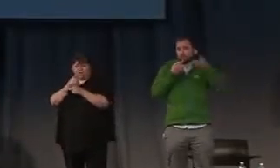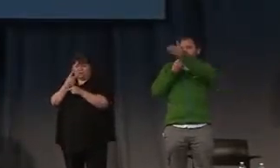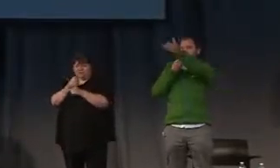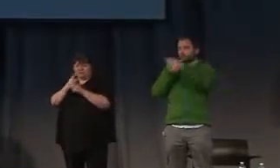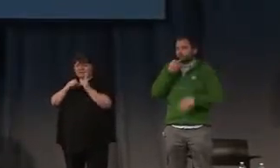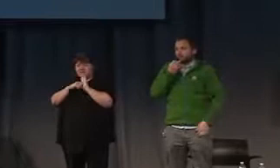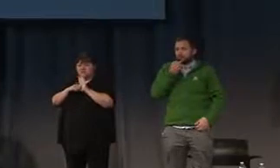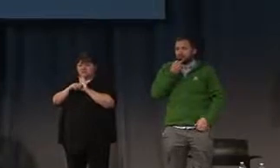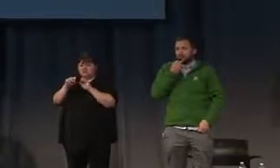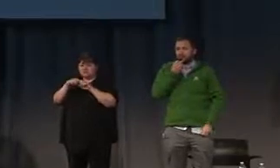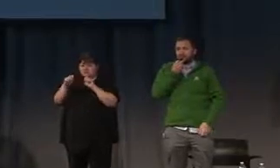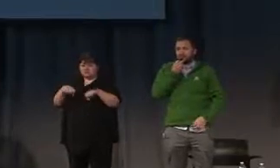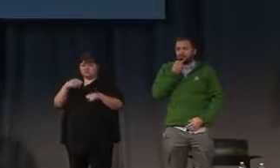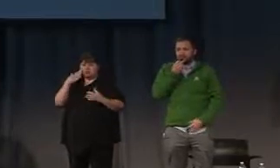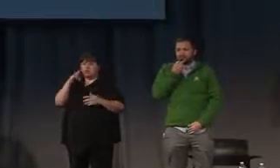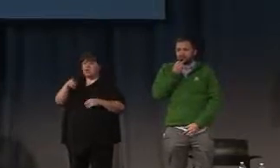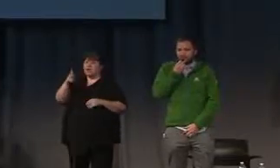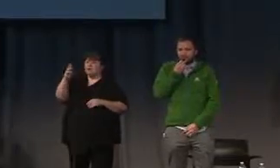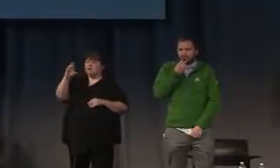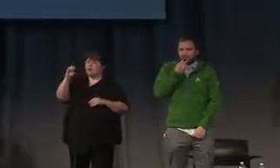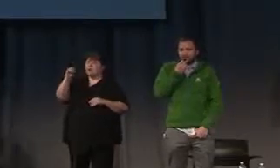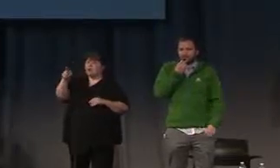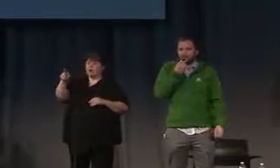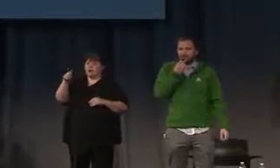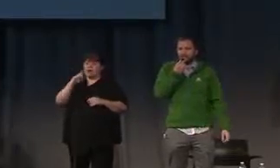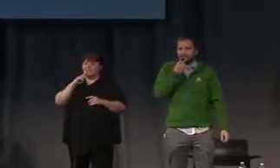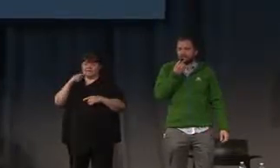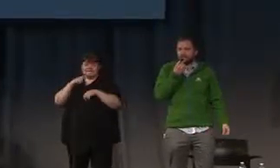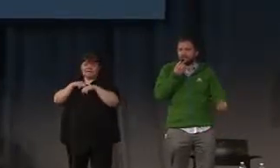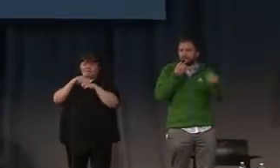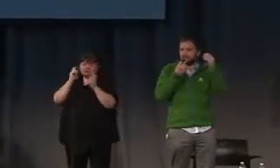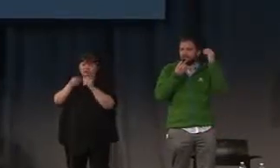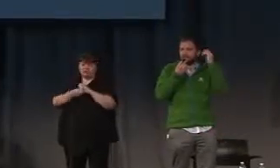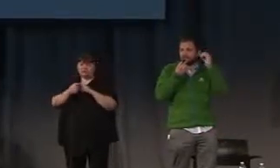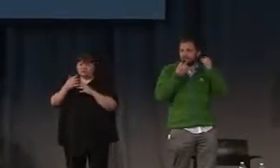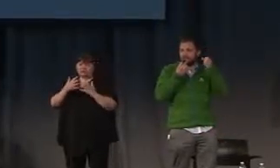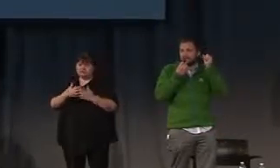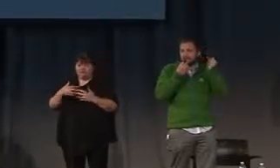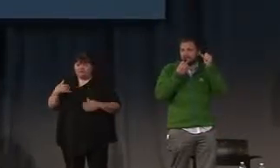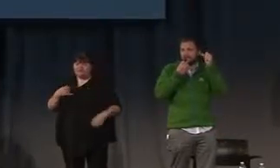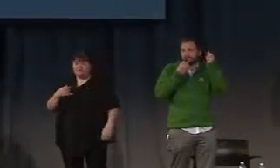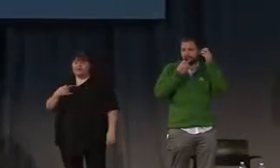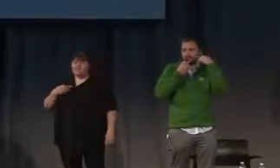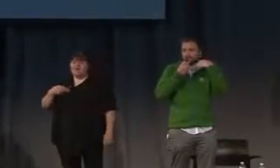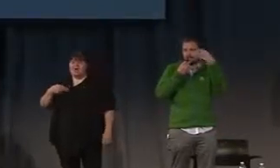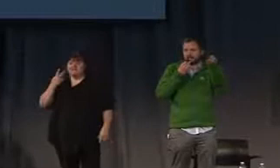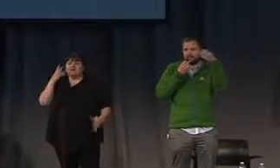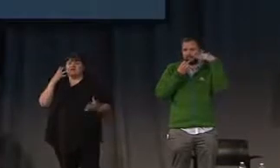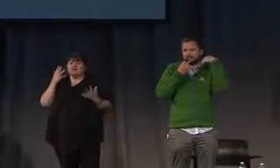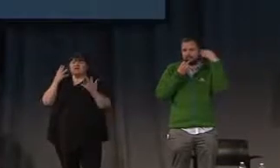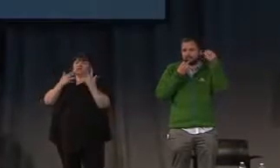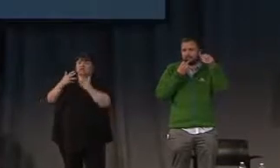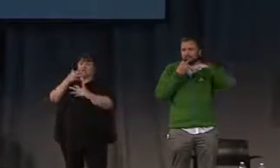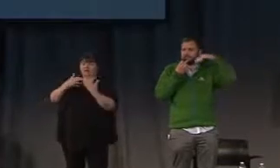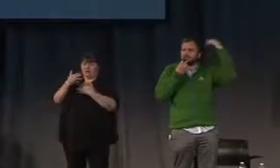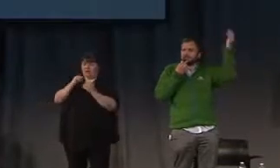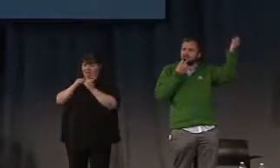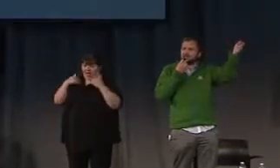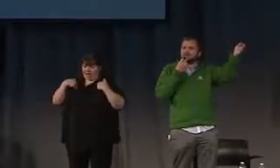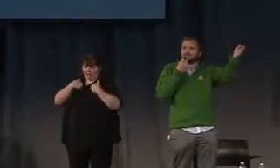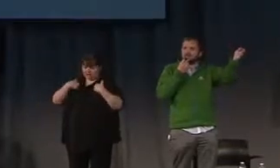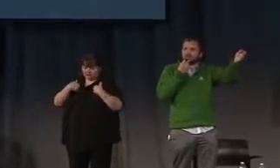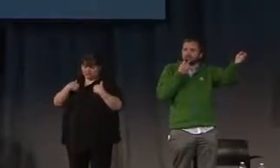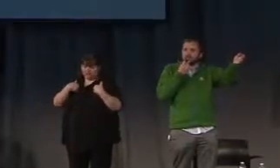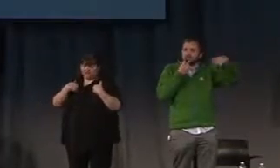know how to react, let's say, when Bruno called Gaia or what the climate change might be, you know, if you have a high degree of sociability among the animals, it seems